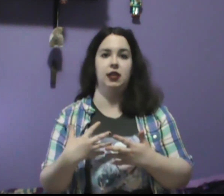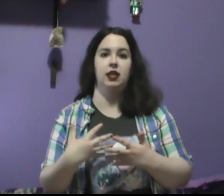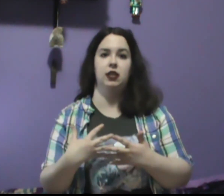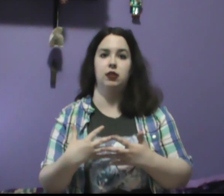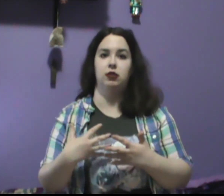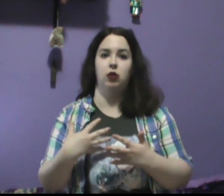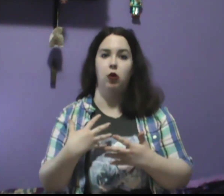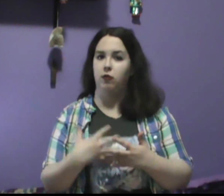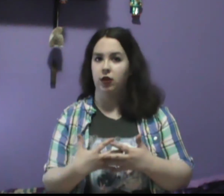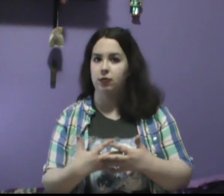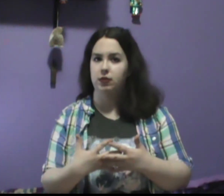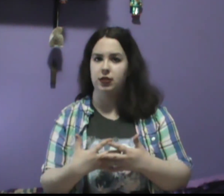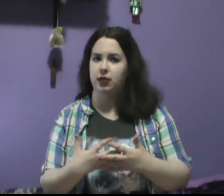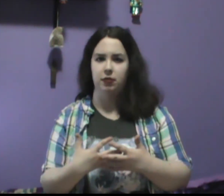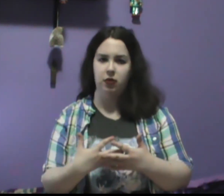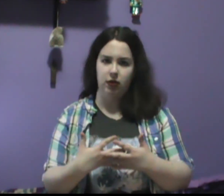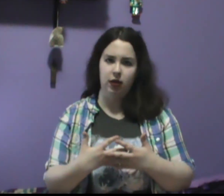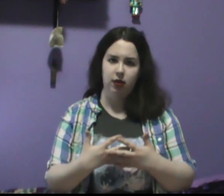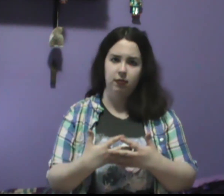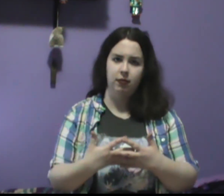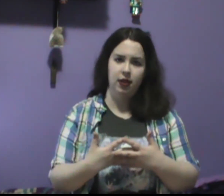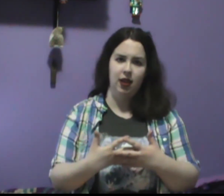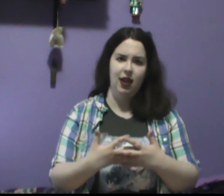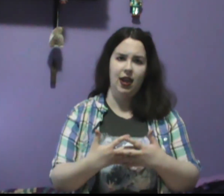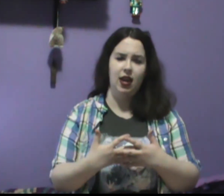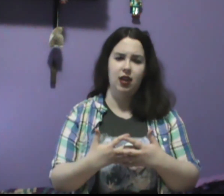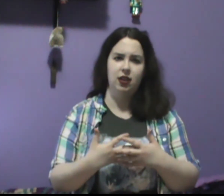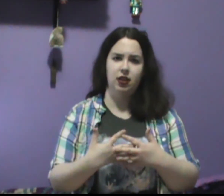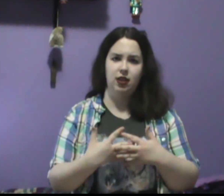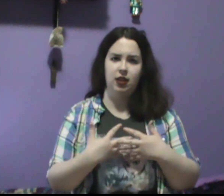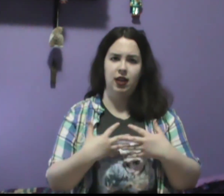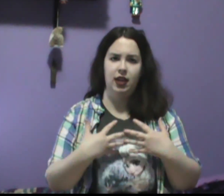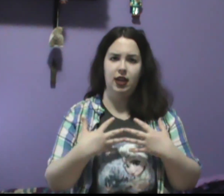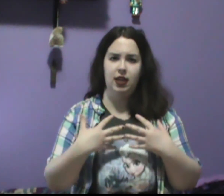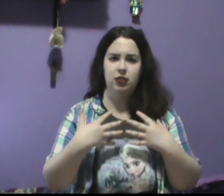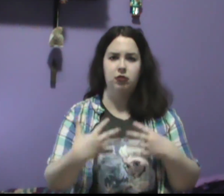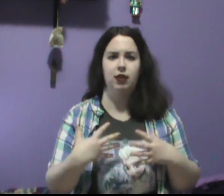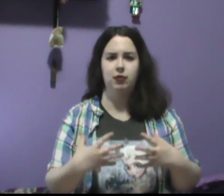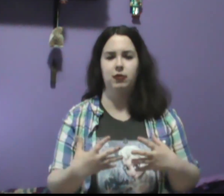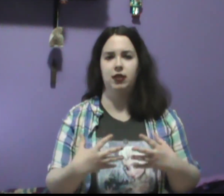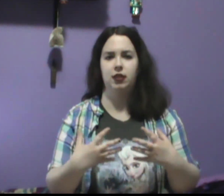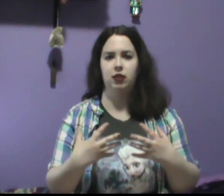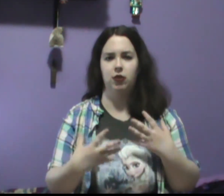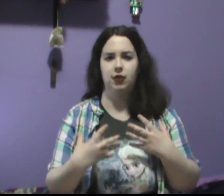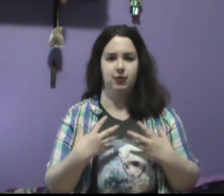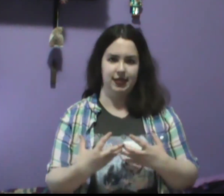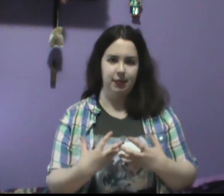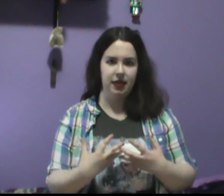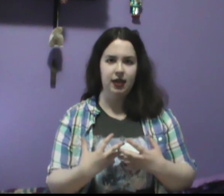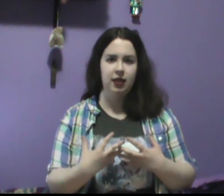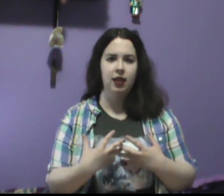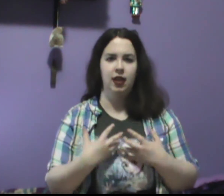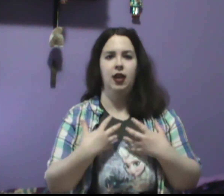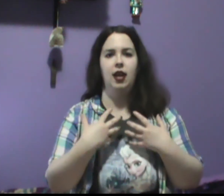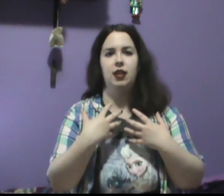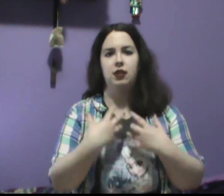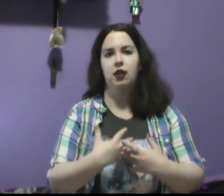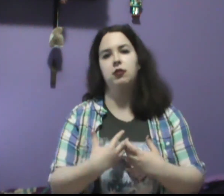is over to some degree and he is struggling with learning to accept that and Dr.